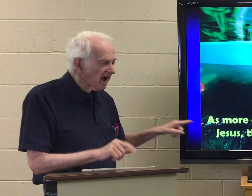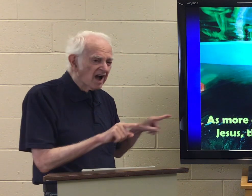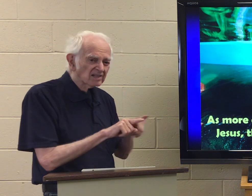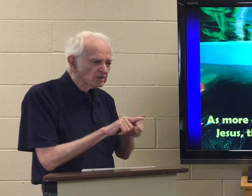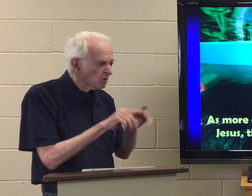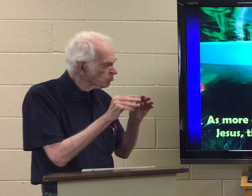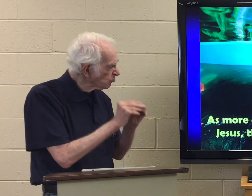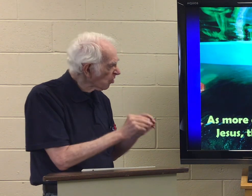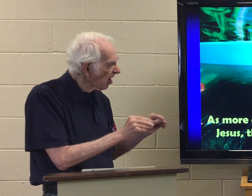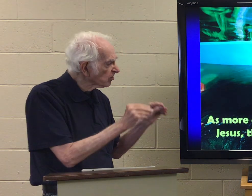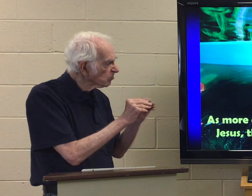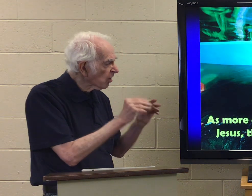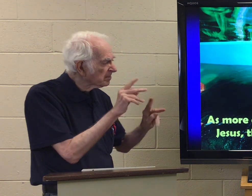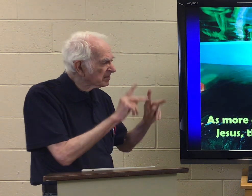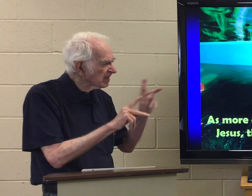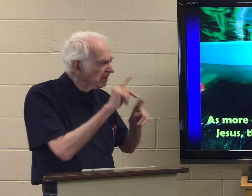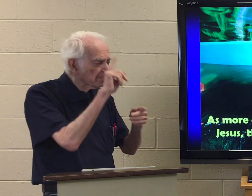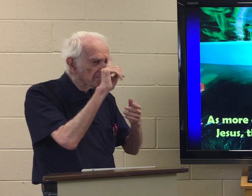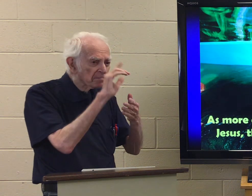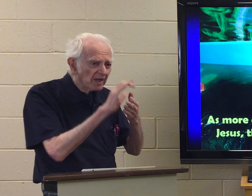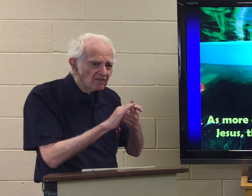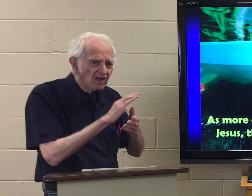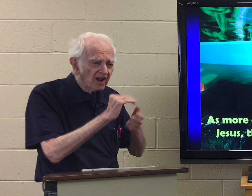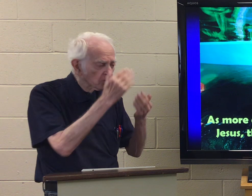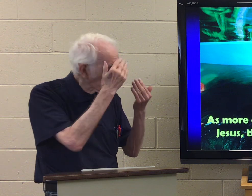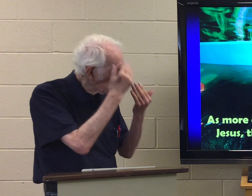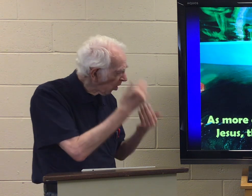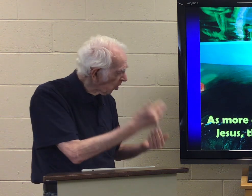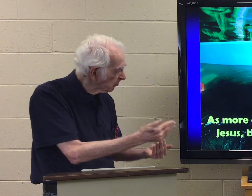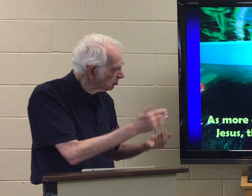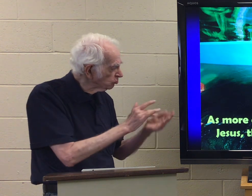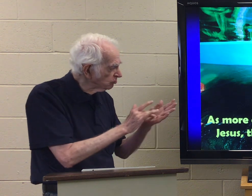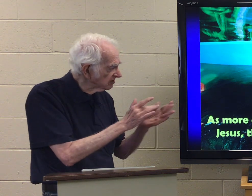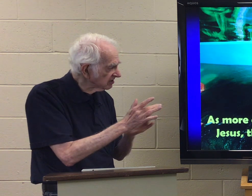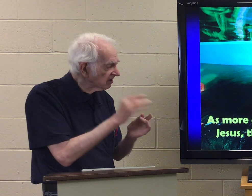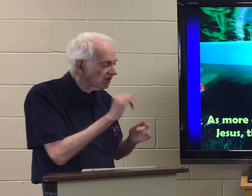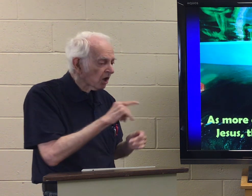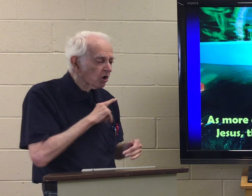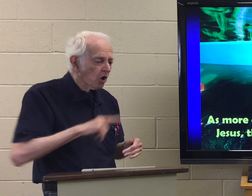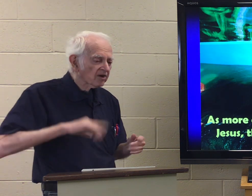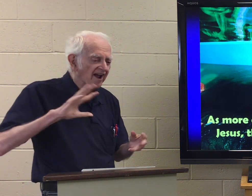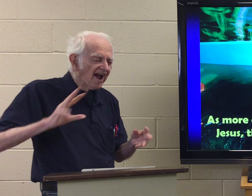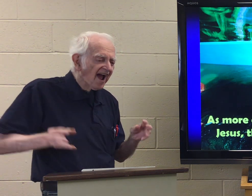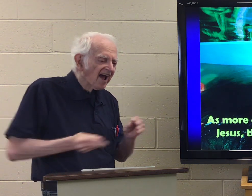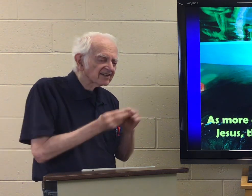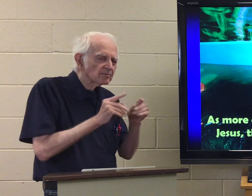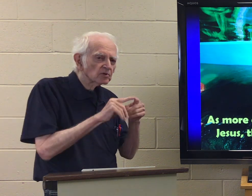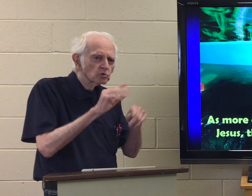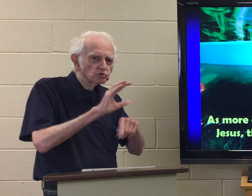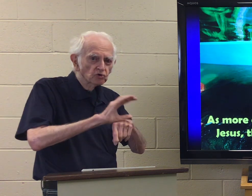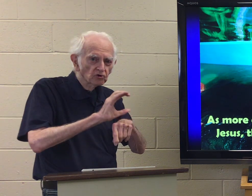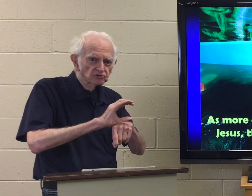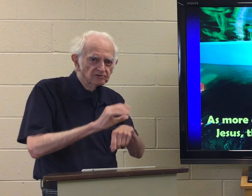As more and more people believe and obey Jesus, the Lord adds them to the church.